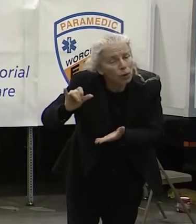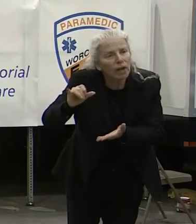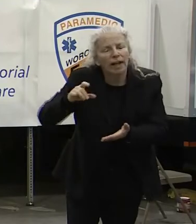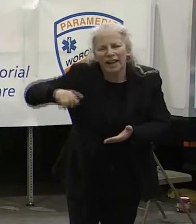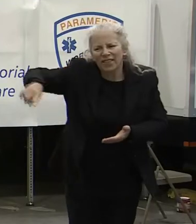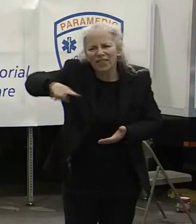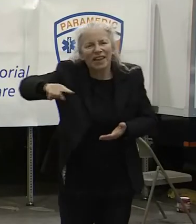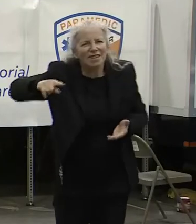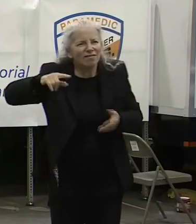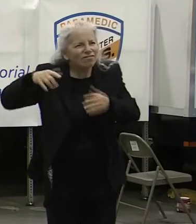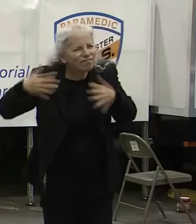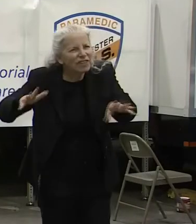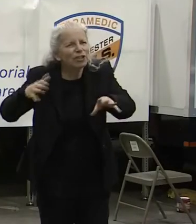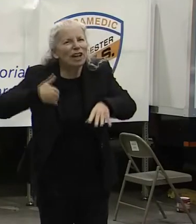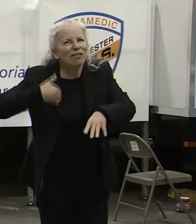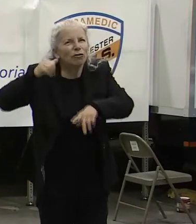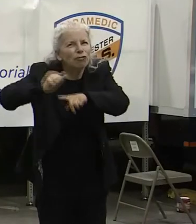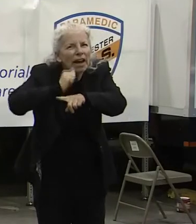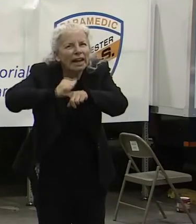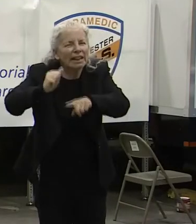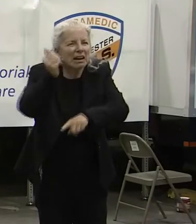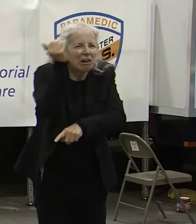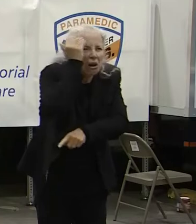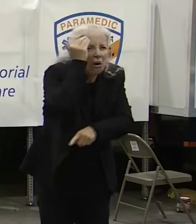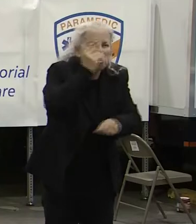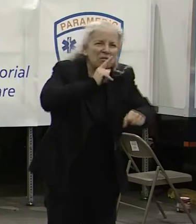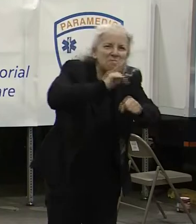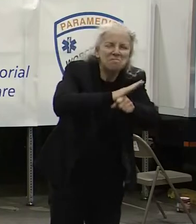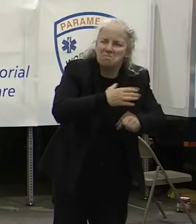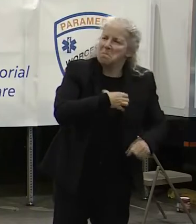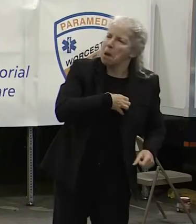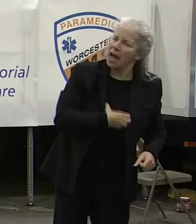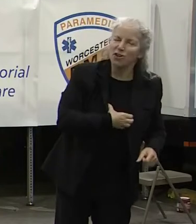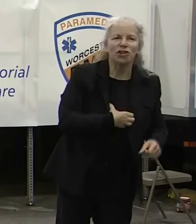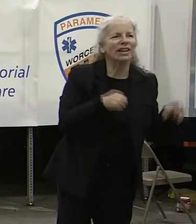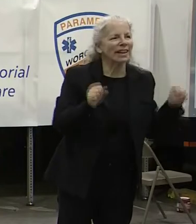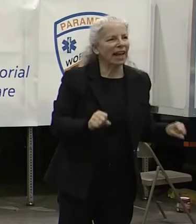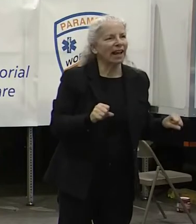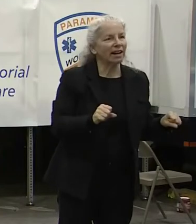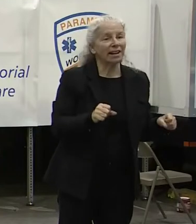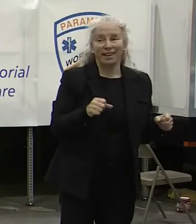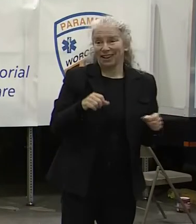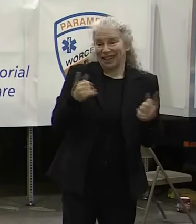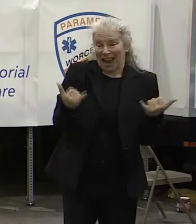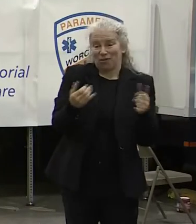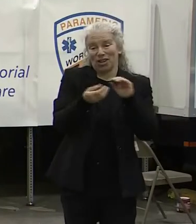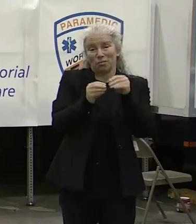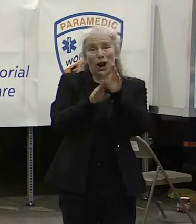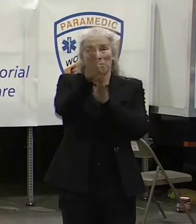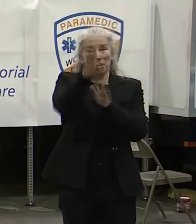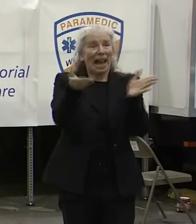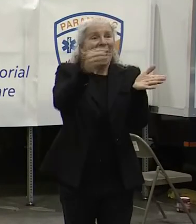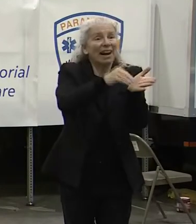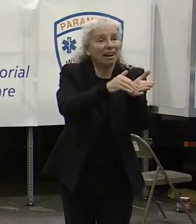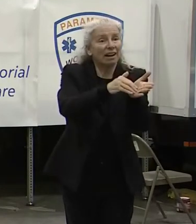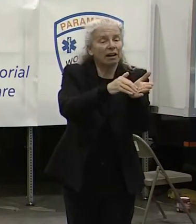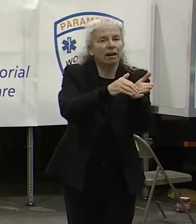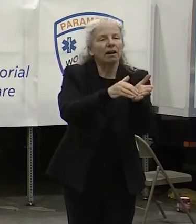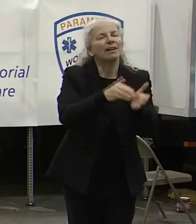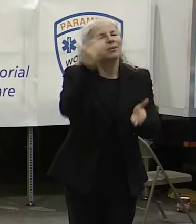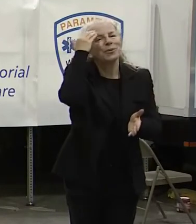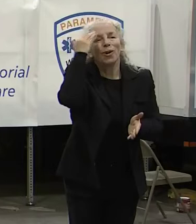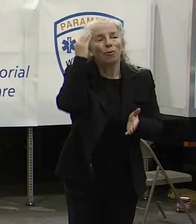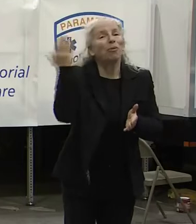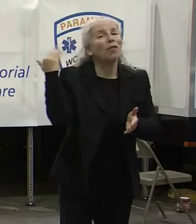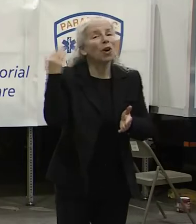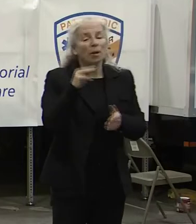knowledge, compassion, and commitment to work. With this second surge, one of the challenges we face is that it isn't just Massachusetts or the